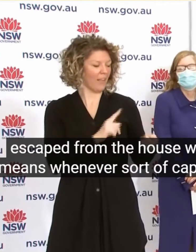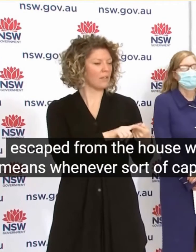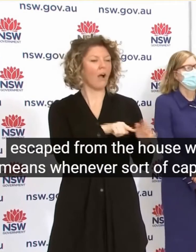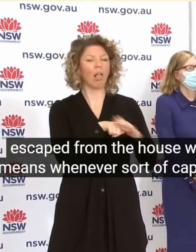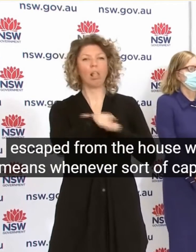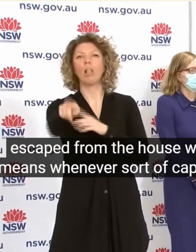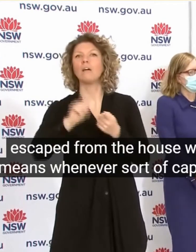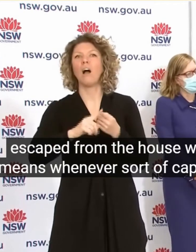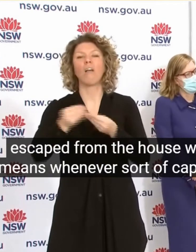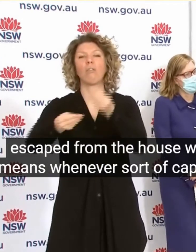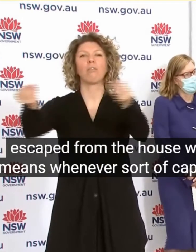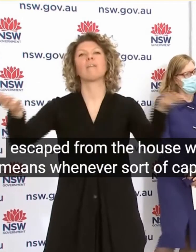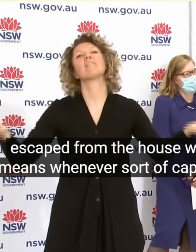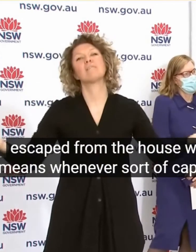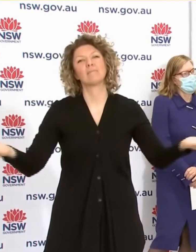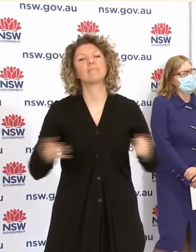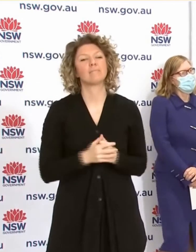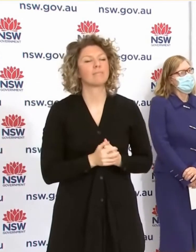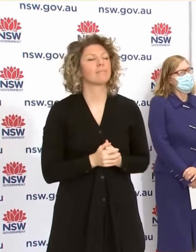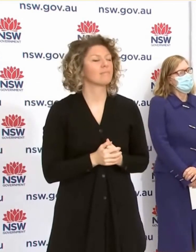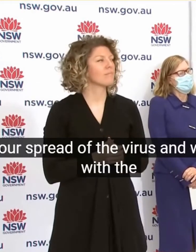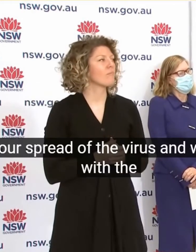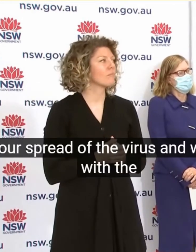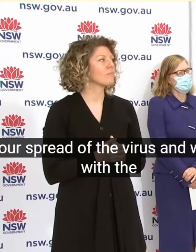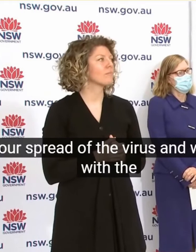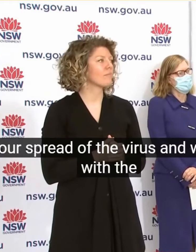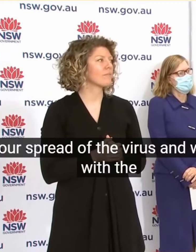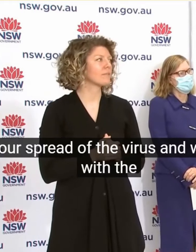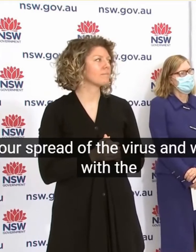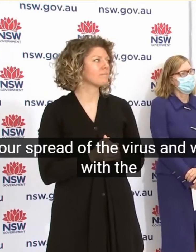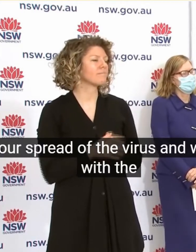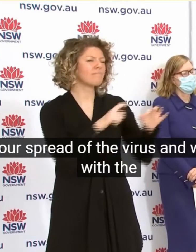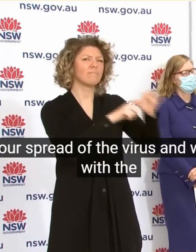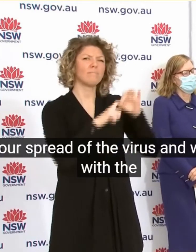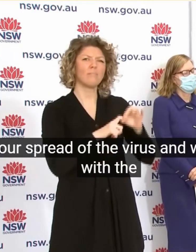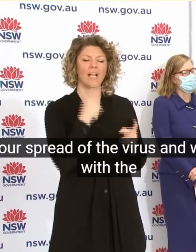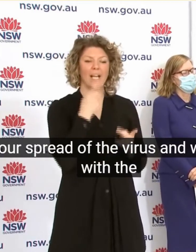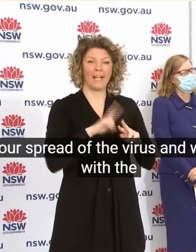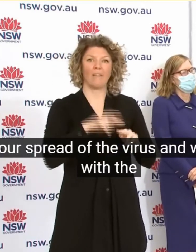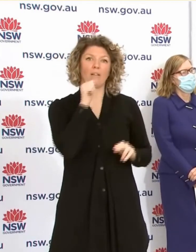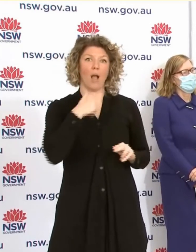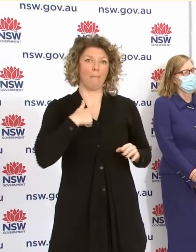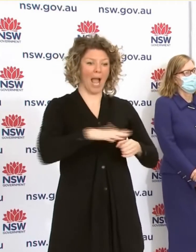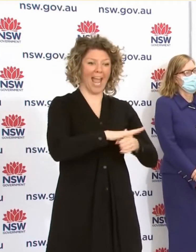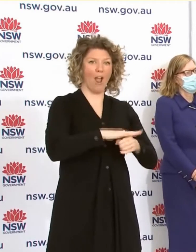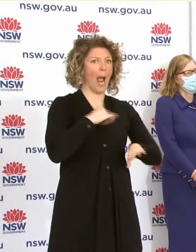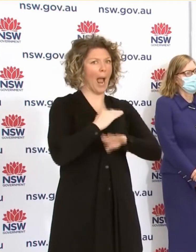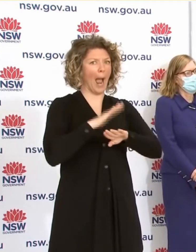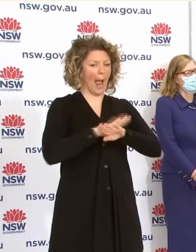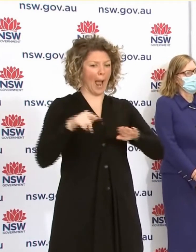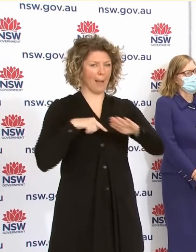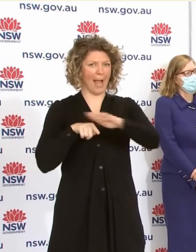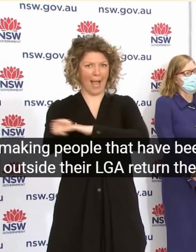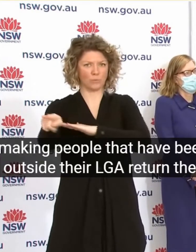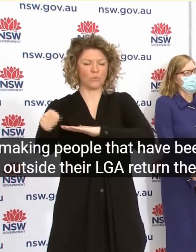With The Making People That Have Been Outside Their LGA Return They Get A Fine And Then They Have To Isolate